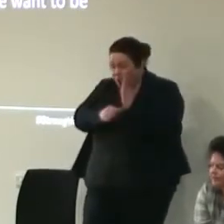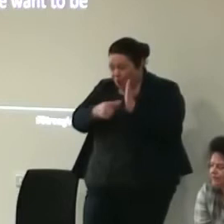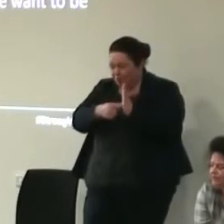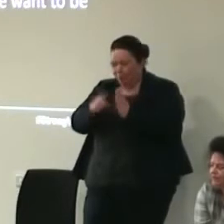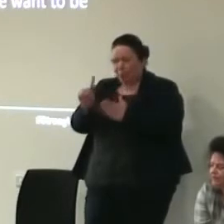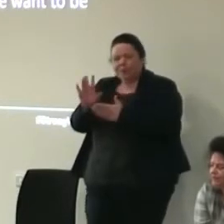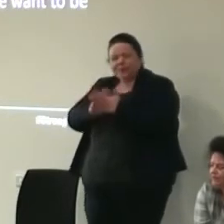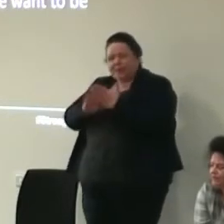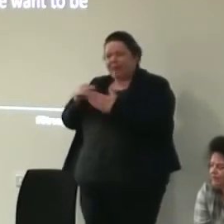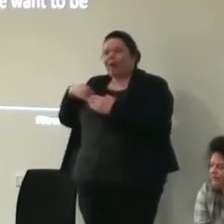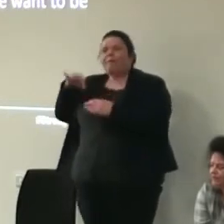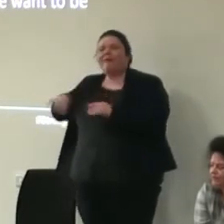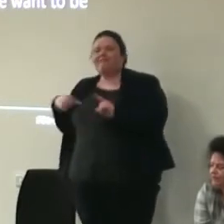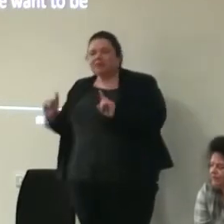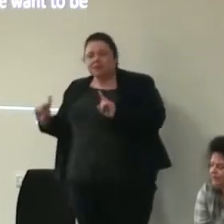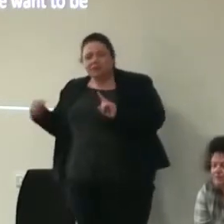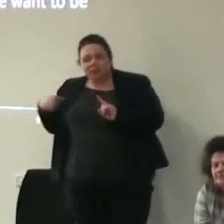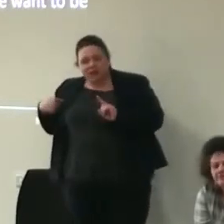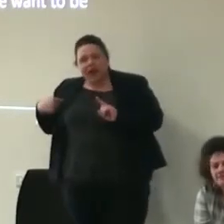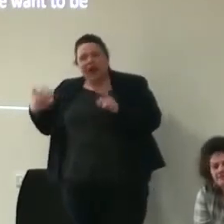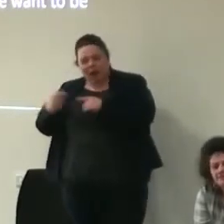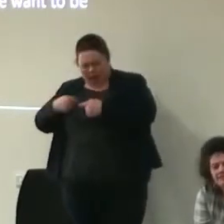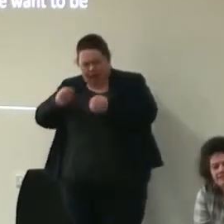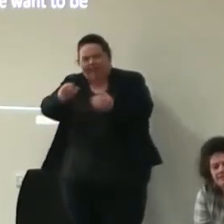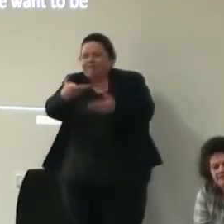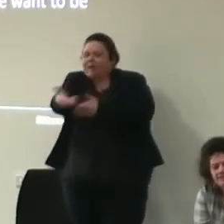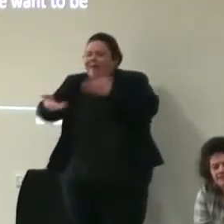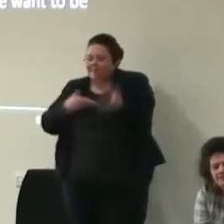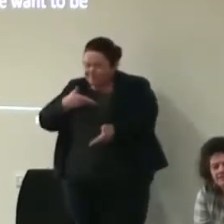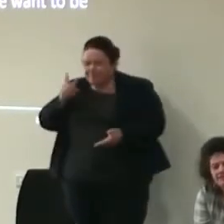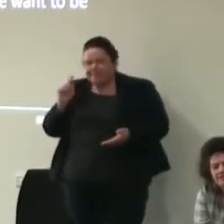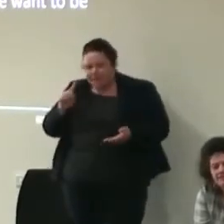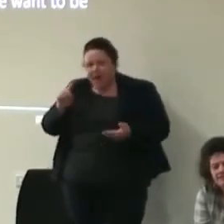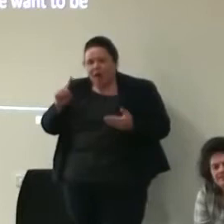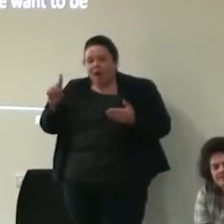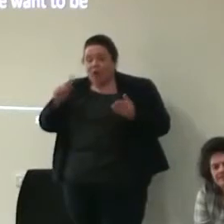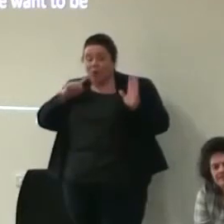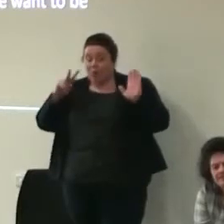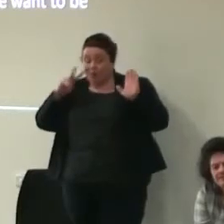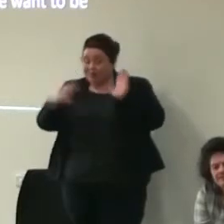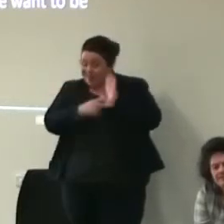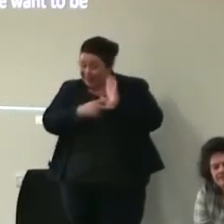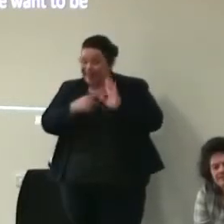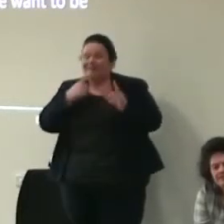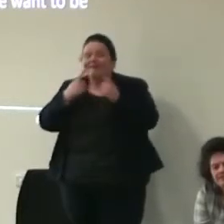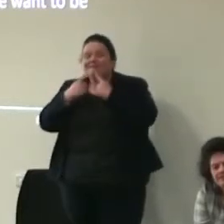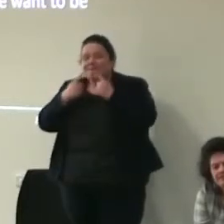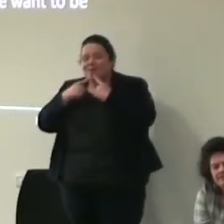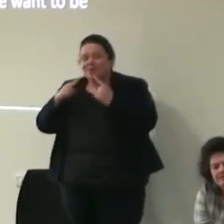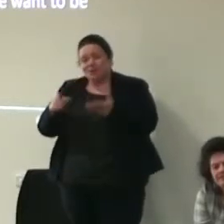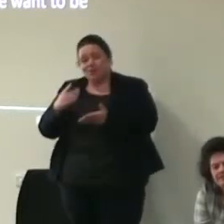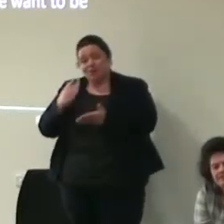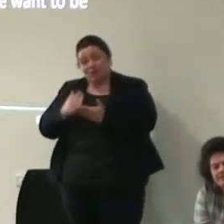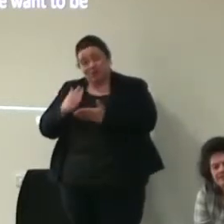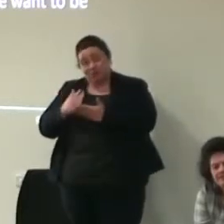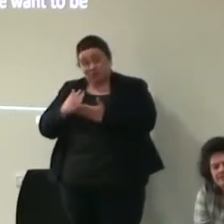them and how they are then perceived by people that see that information and it really kind of